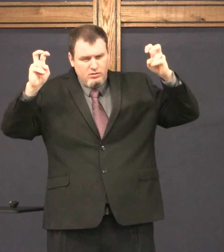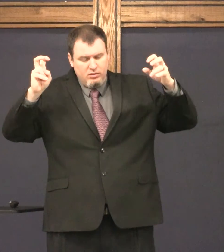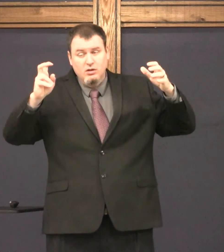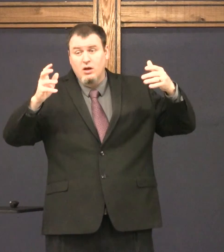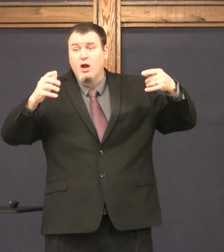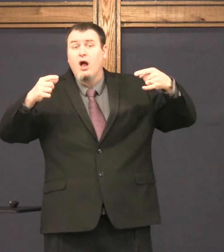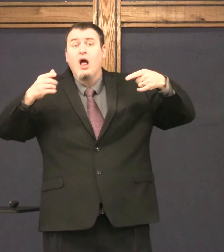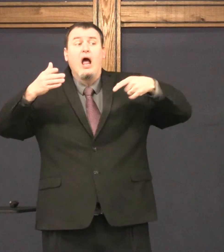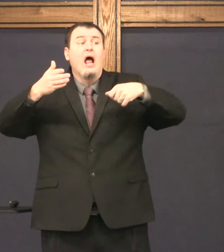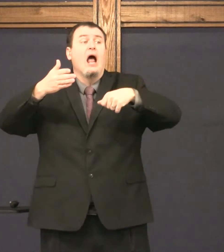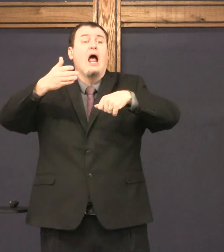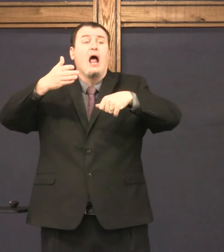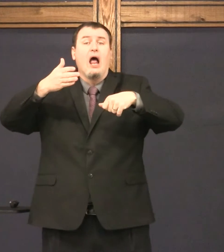So, there's a little bit of a timeline.